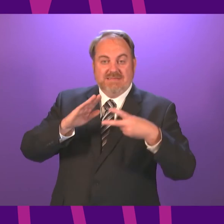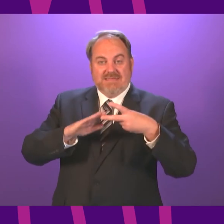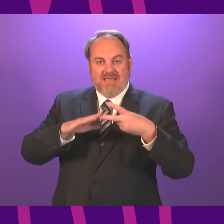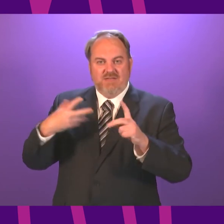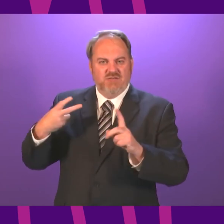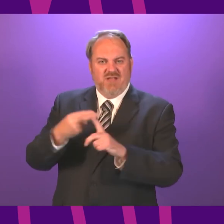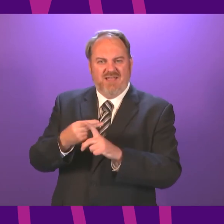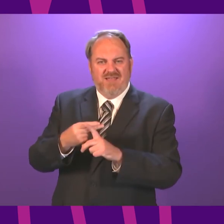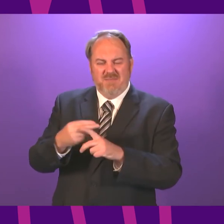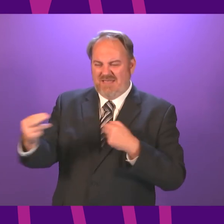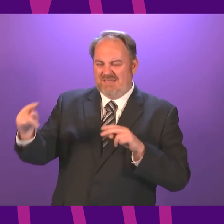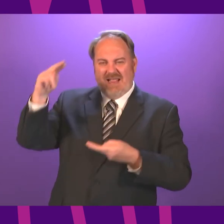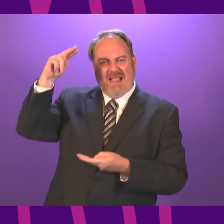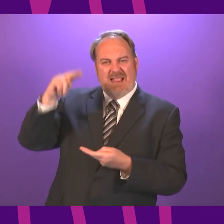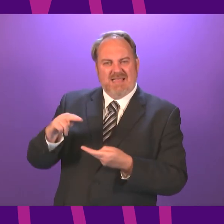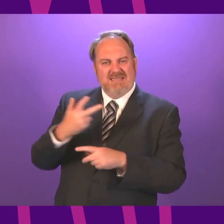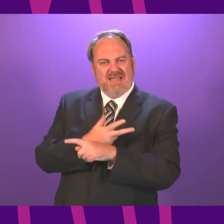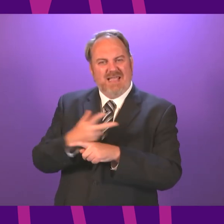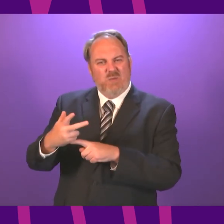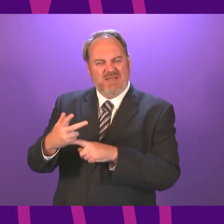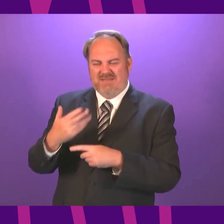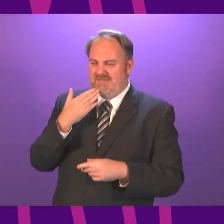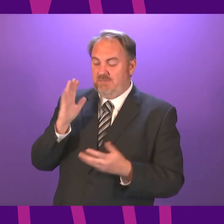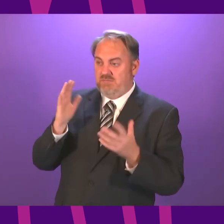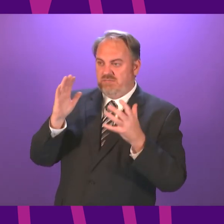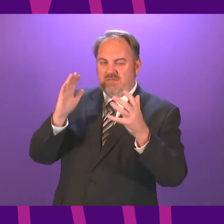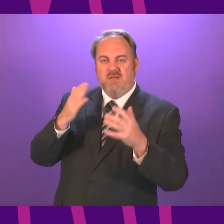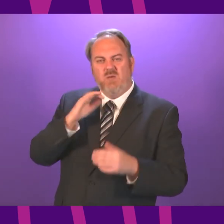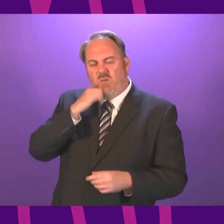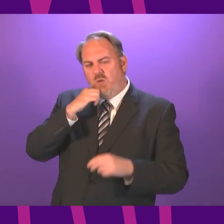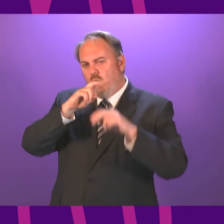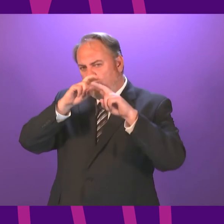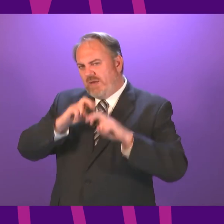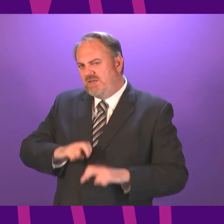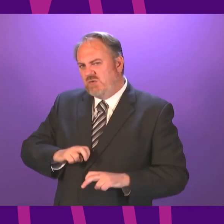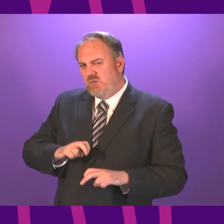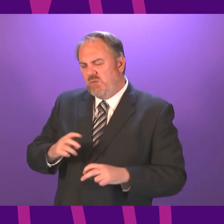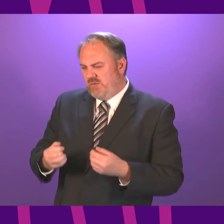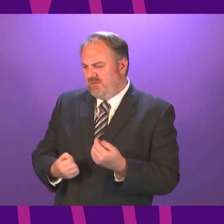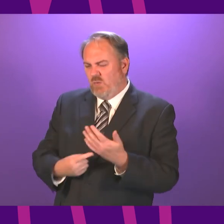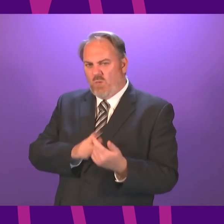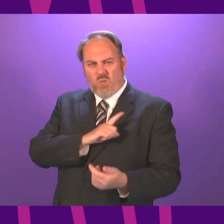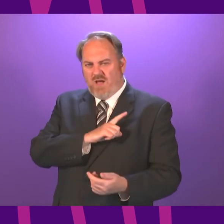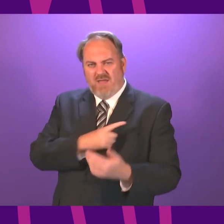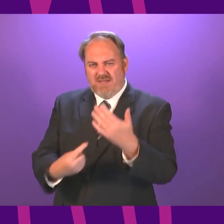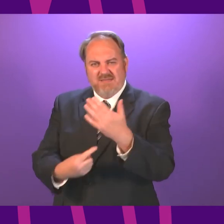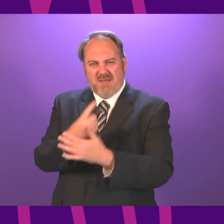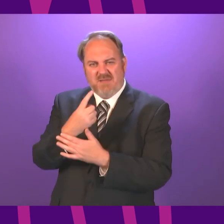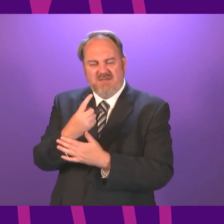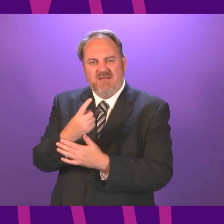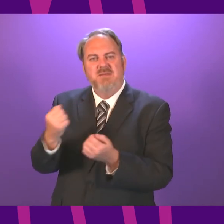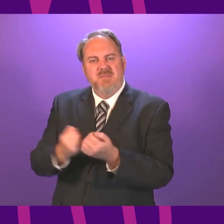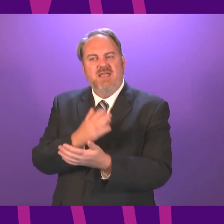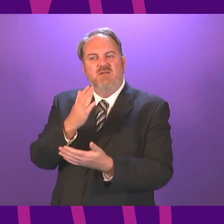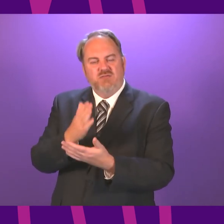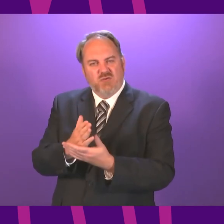weeks from their first dose. So can I ask the First Minister if any review into these errors will cover all health boards to make sure that as we move